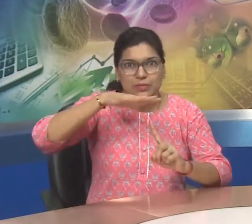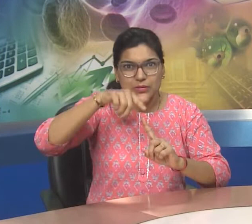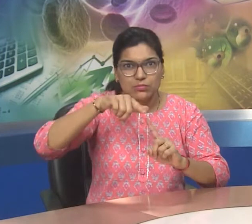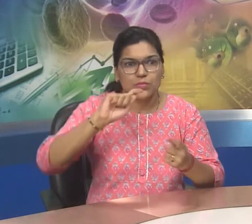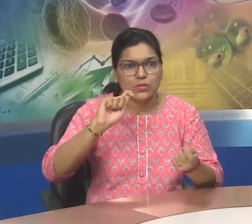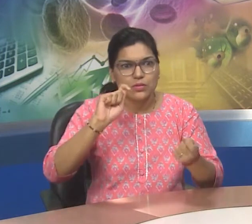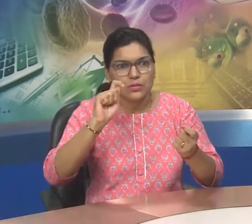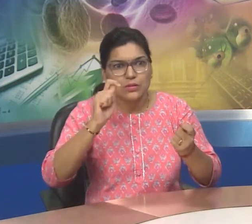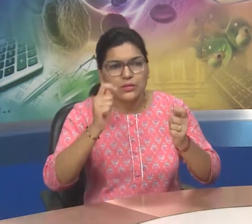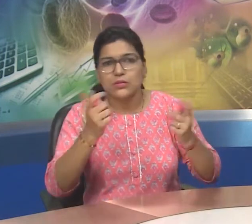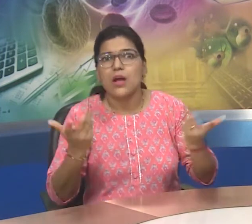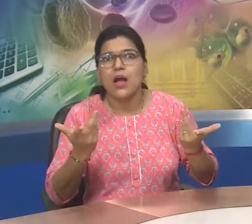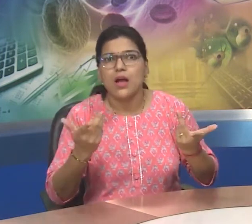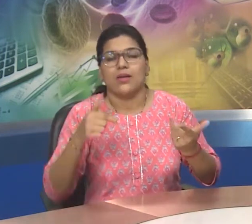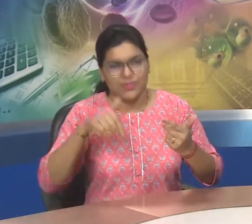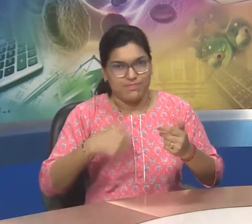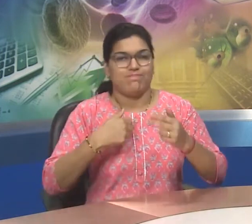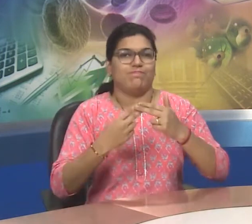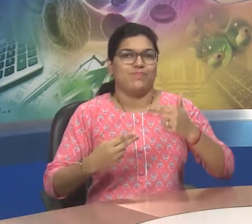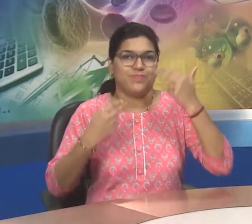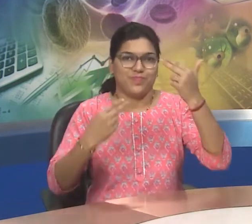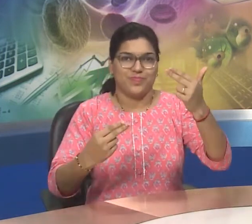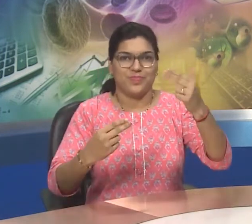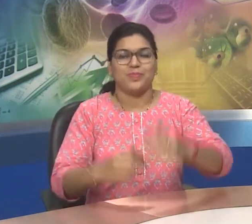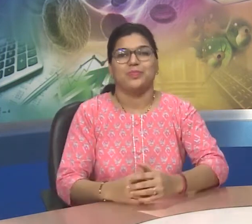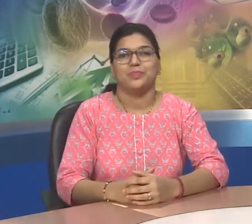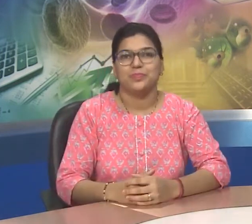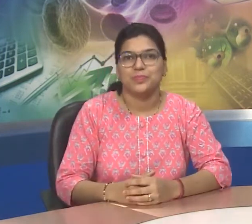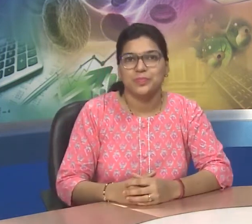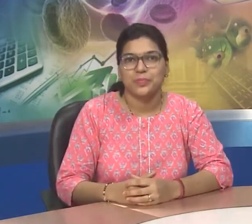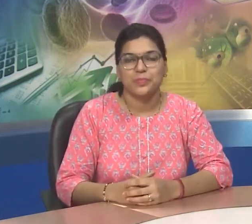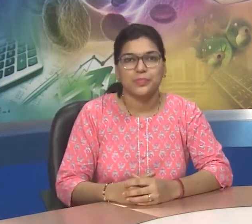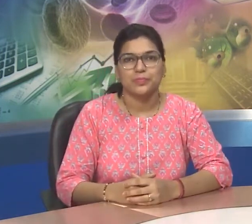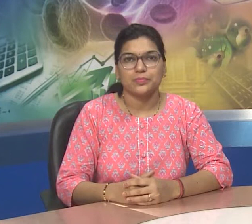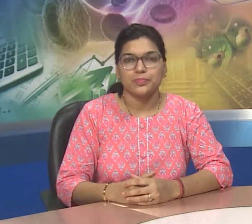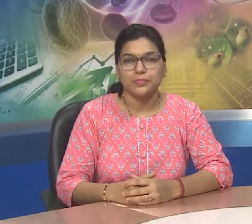and Evolution of the Environment.